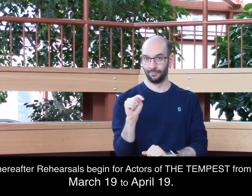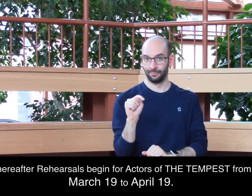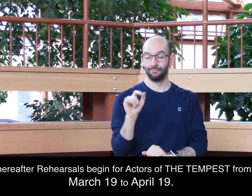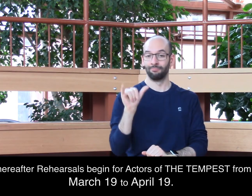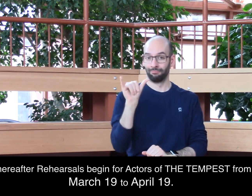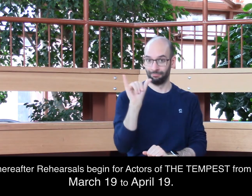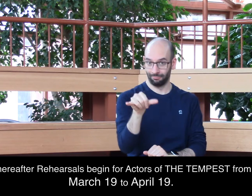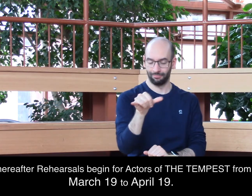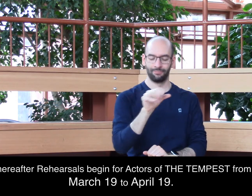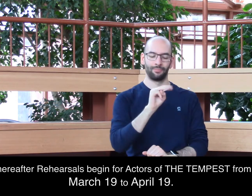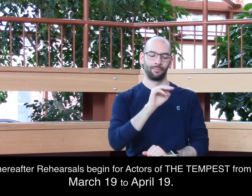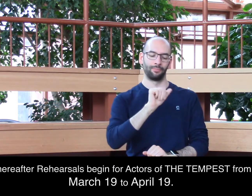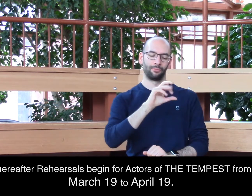April 19th.